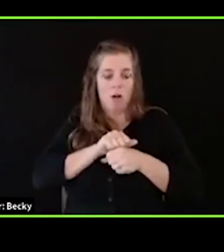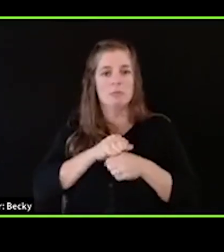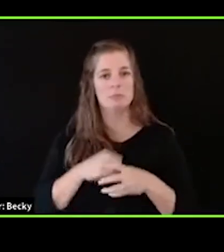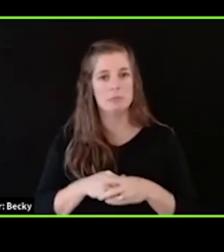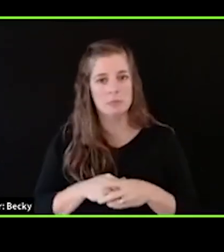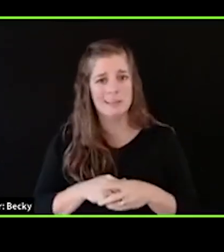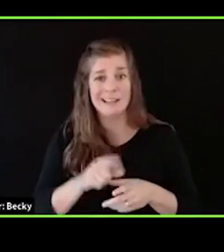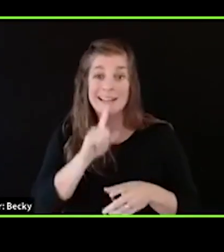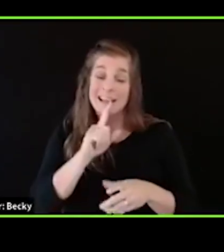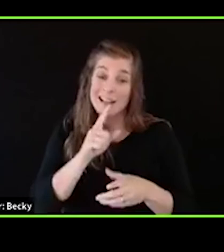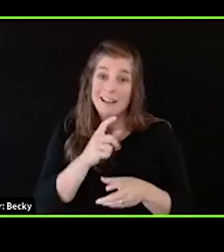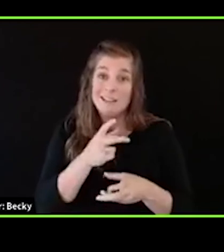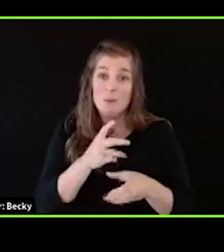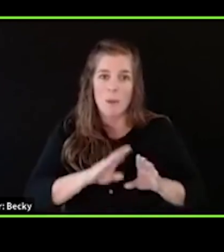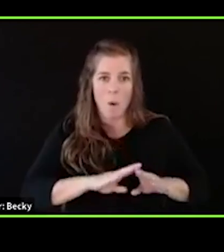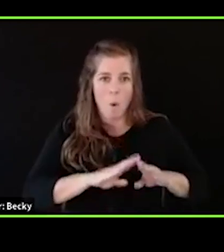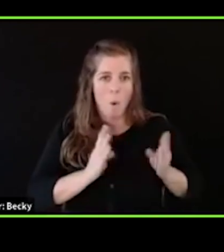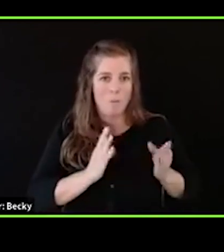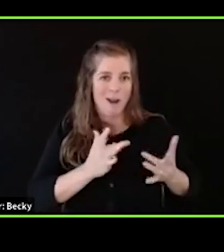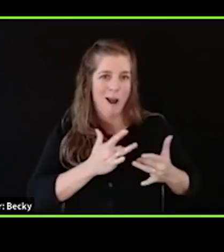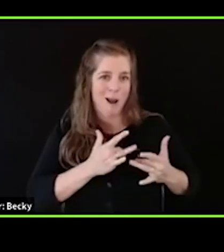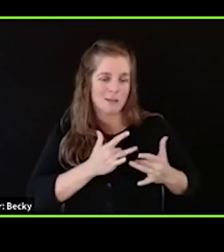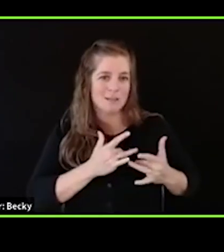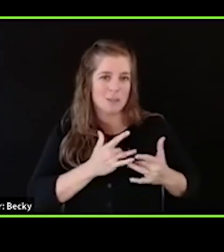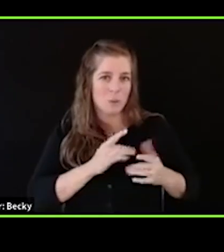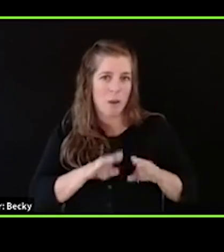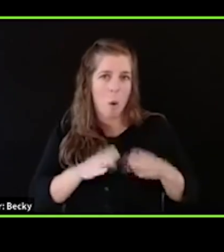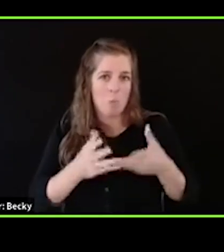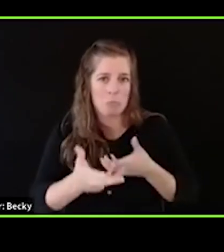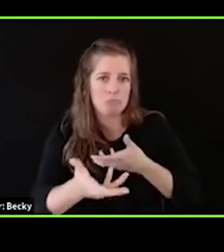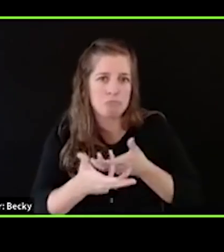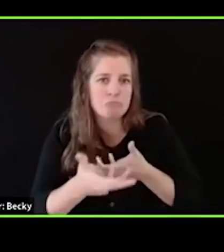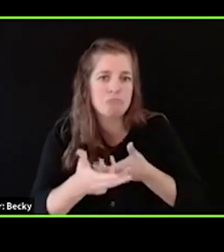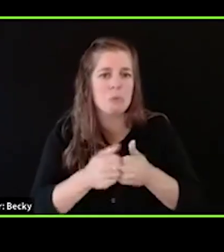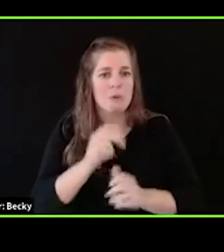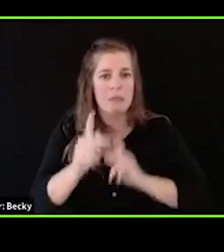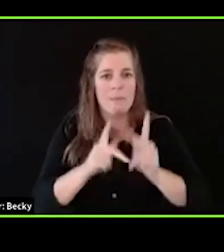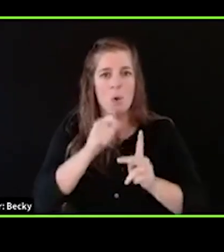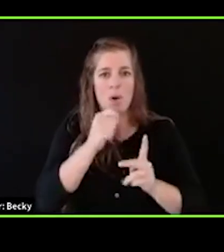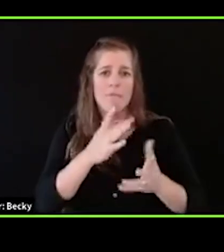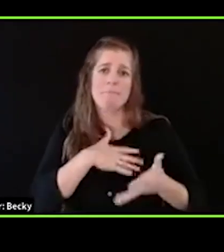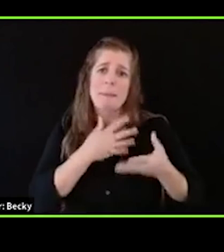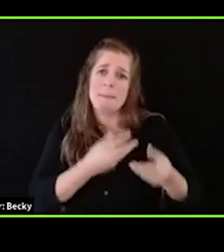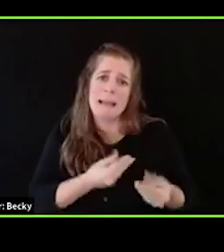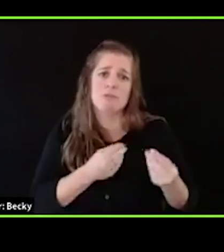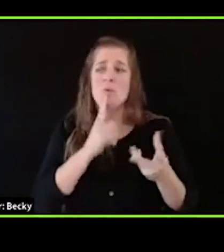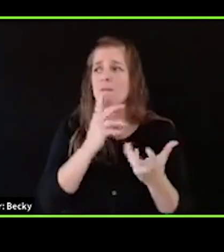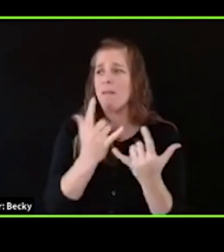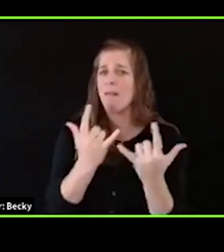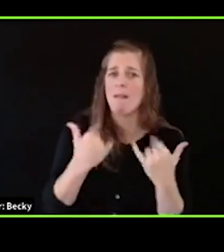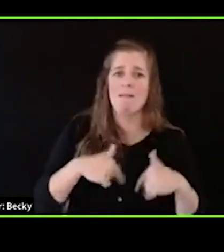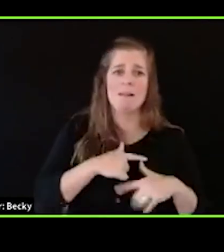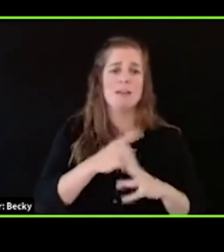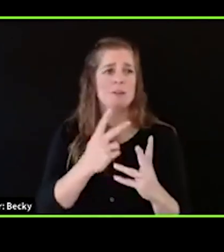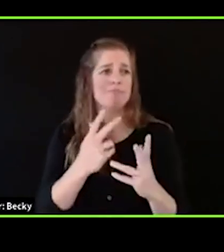open our hearts to the fact that we inter are not just with those who have lifted us and held us in their compassion and loved us and treated us with dignity and